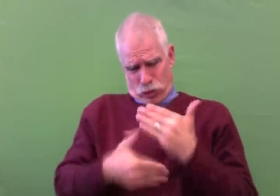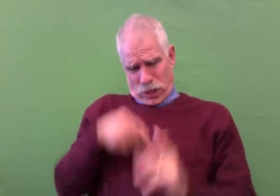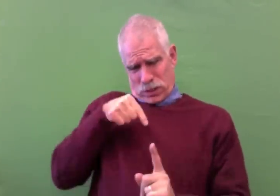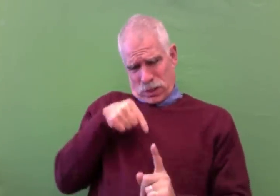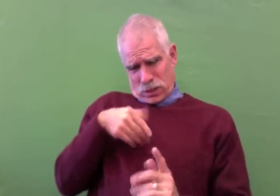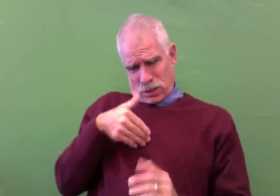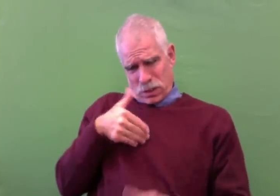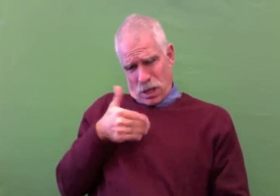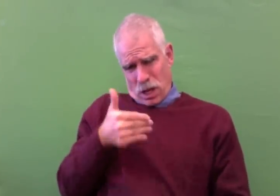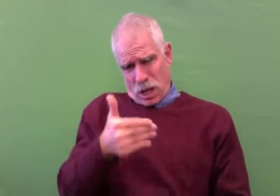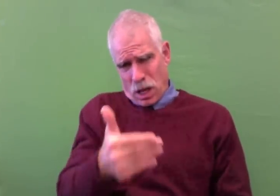does now.